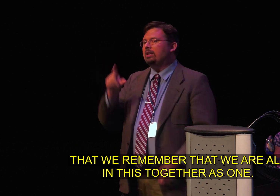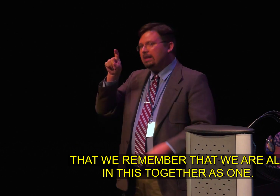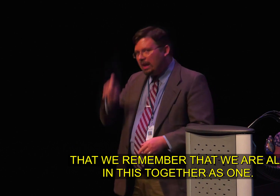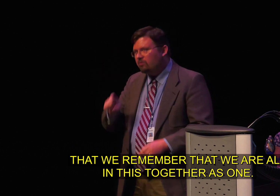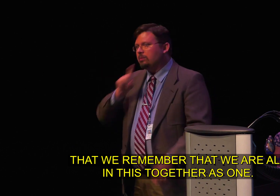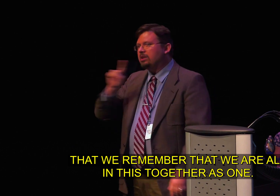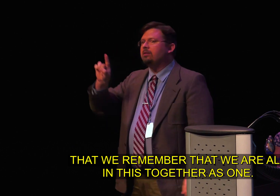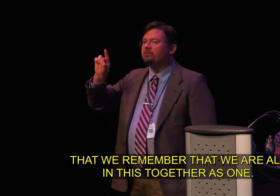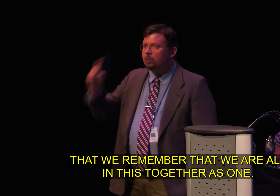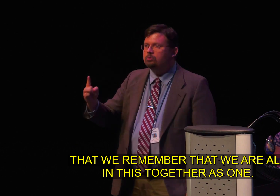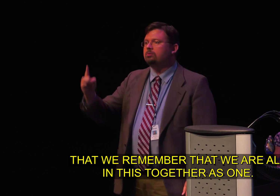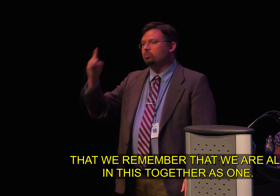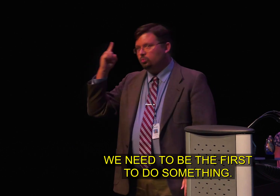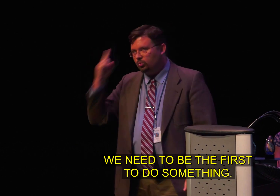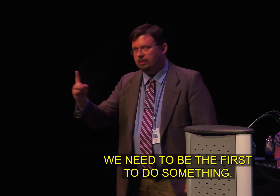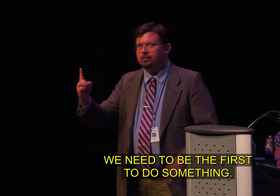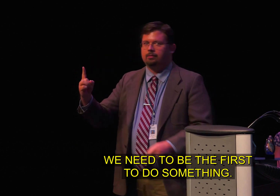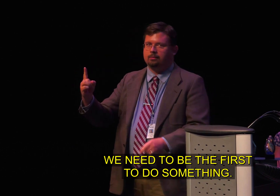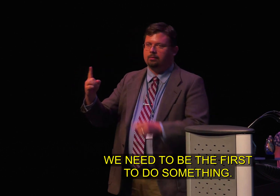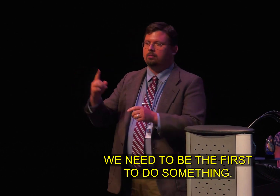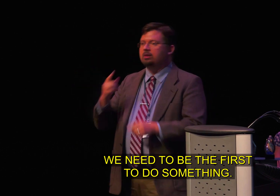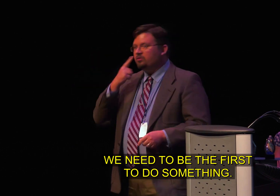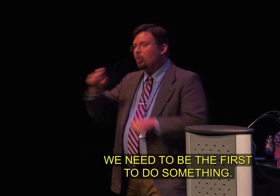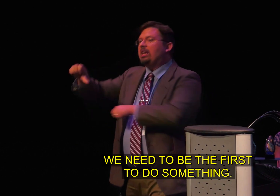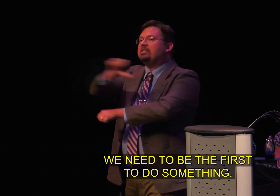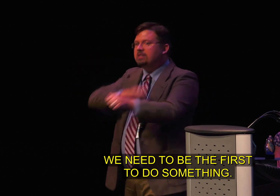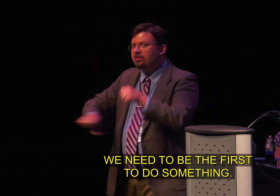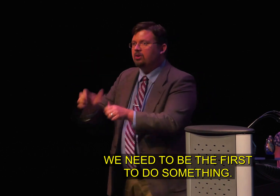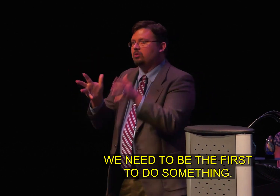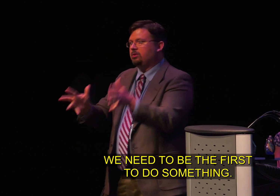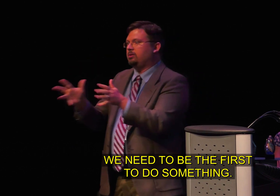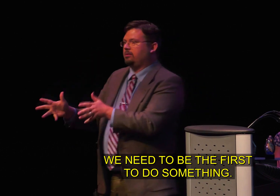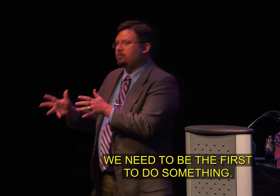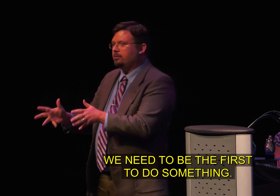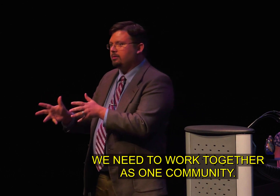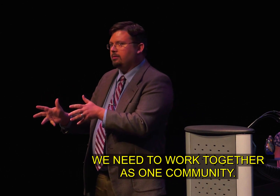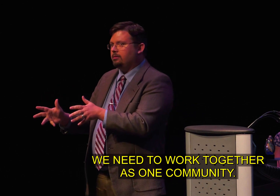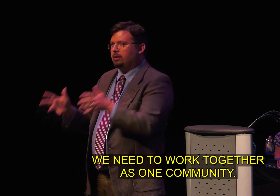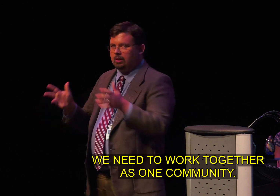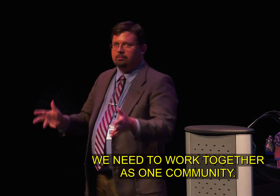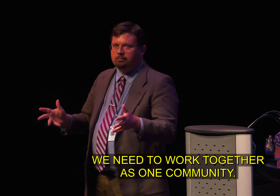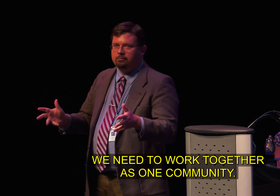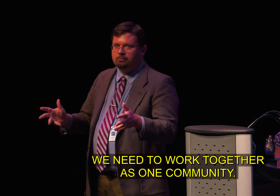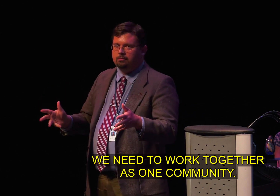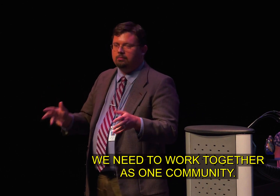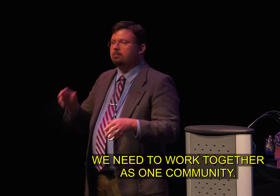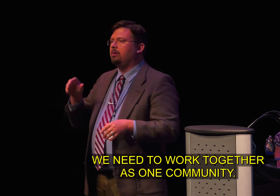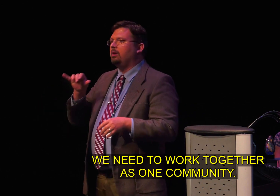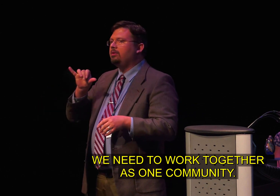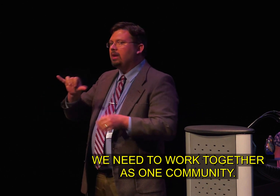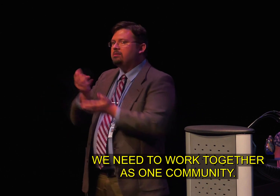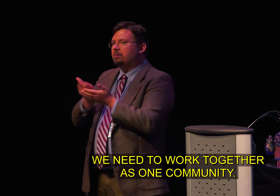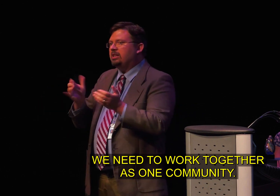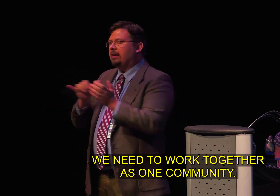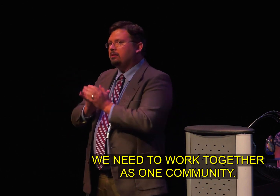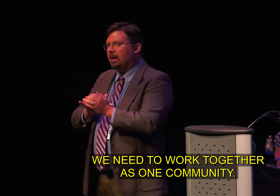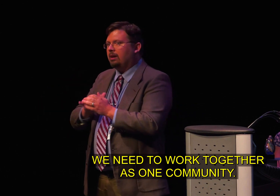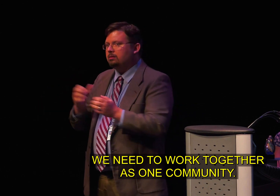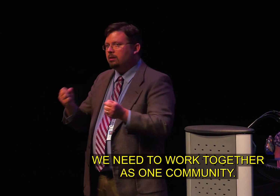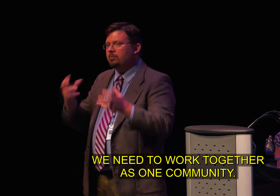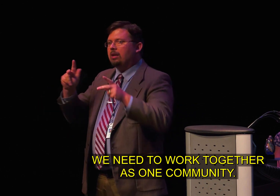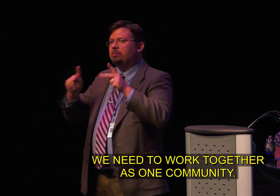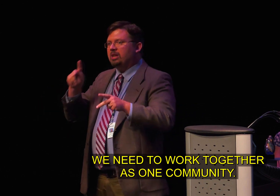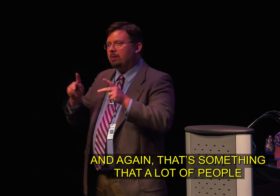together as one. We need to be the first to do something. We need to work together as one community.